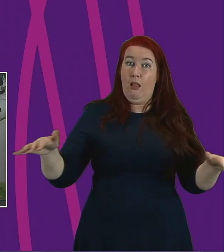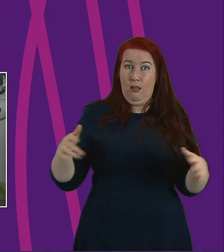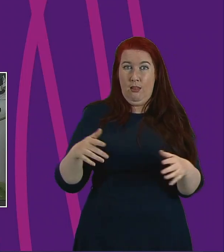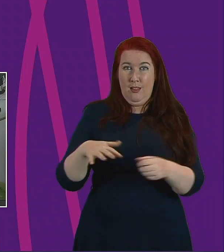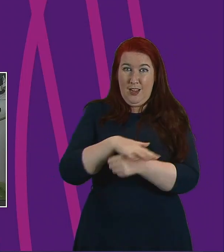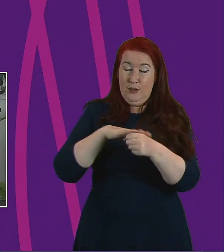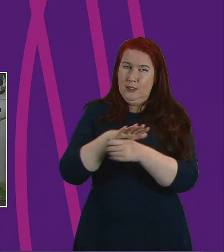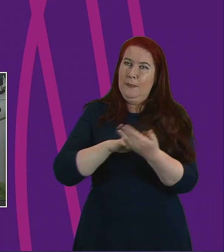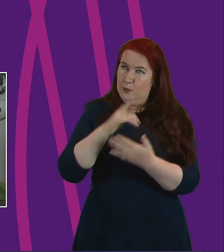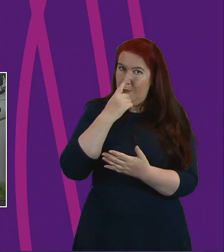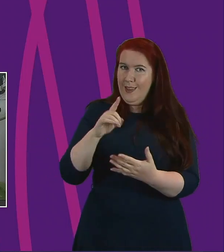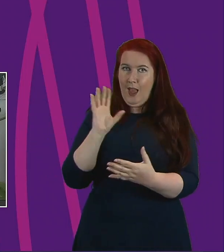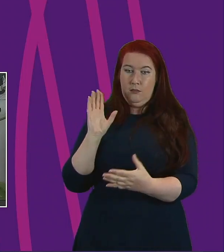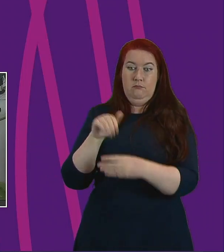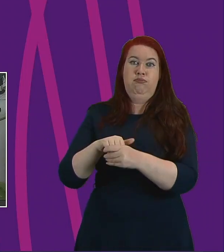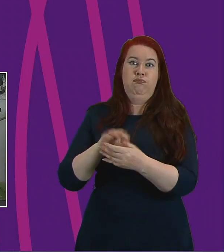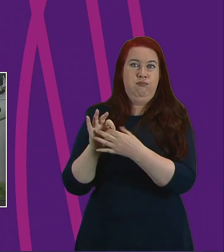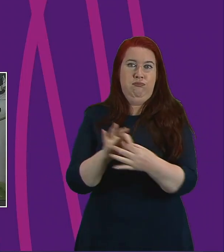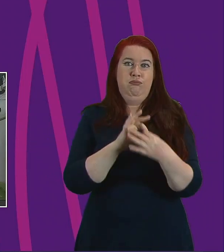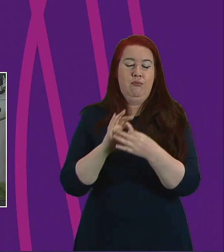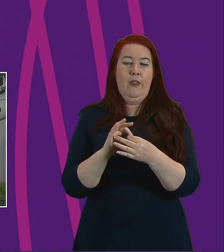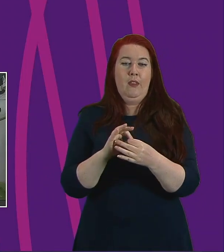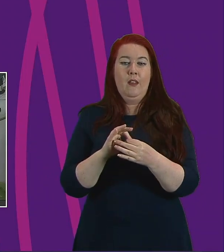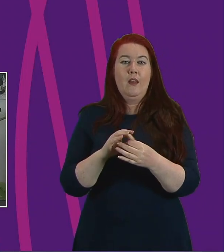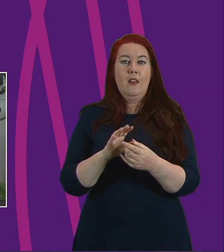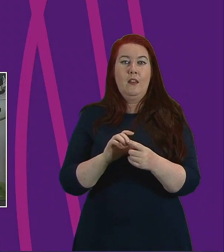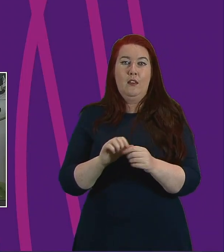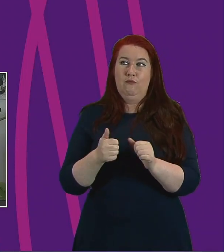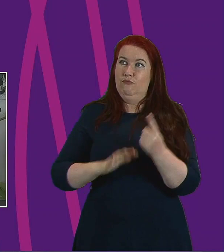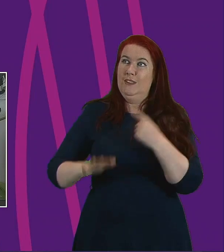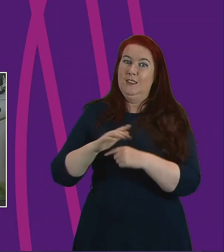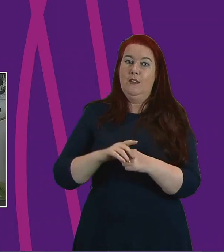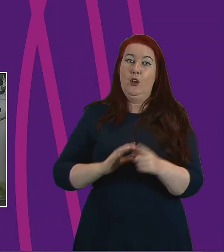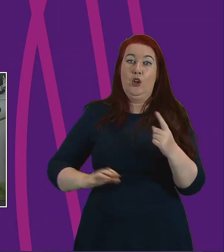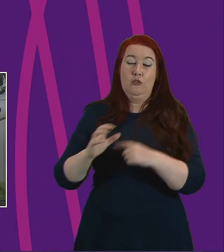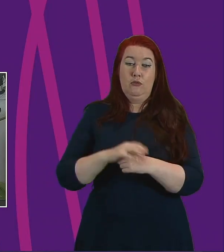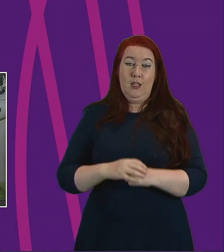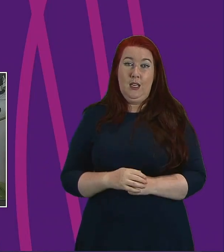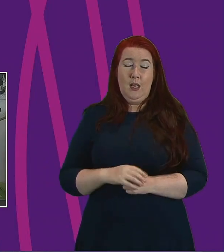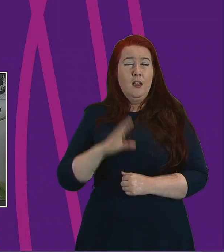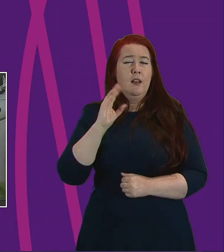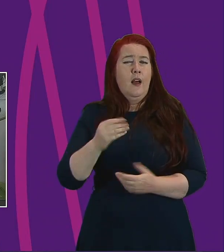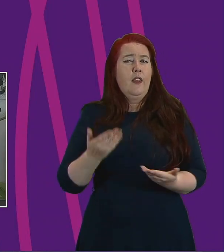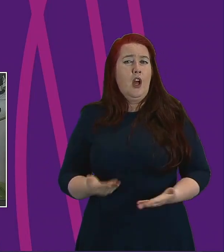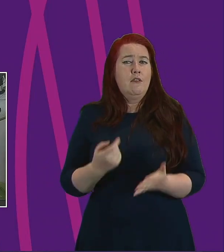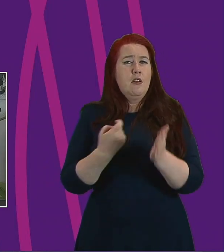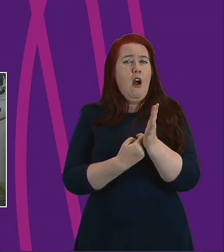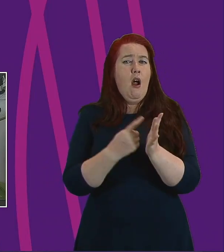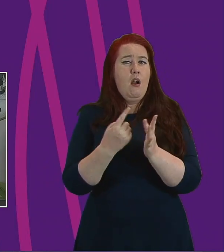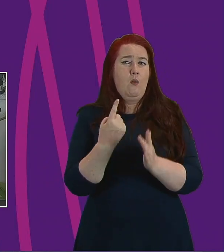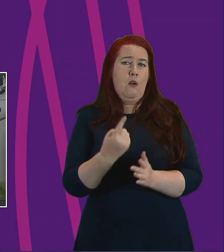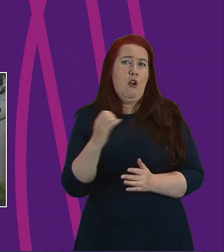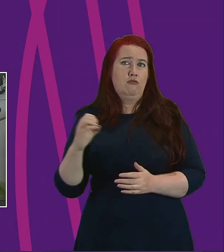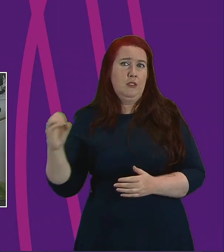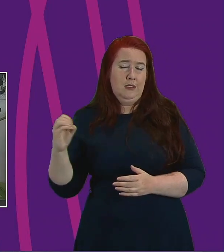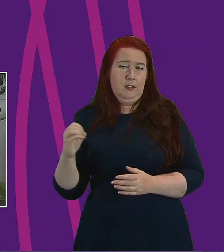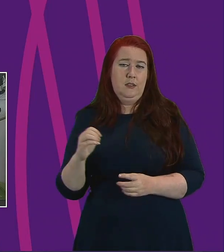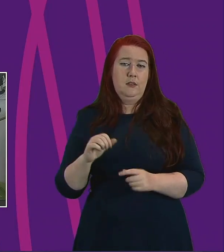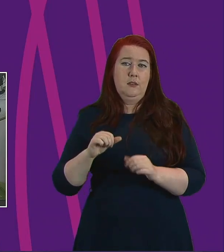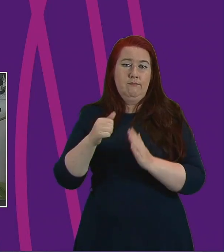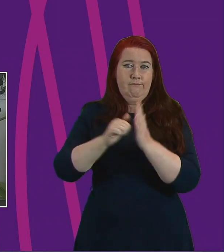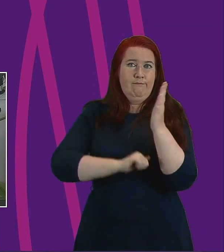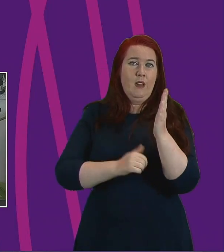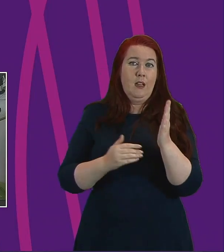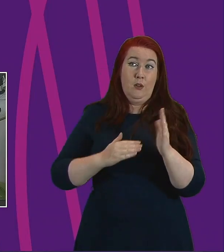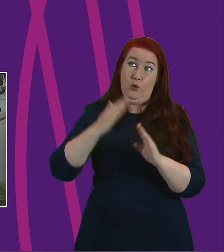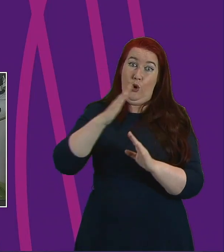country and the rest of the world. I would like to point out that the current R100 programme in the north is affected by an